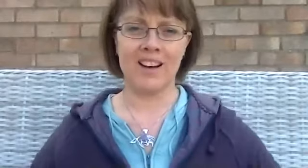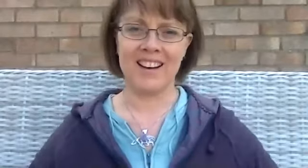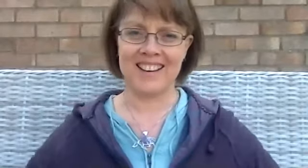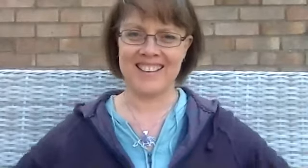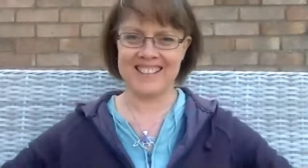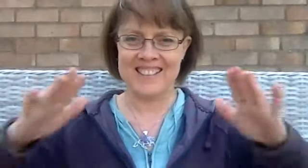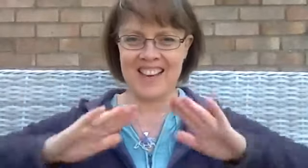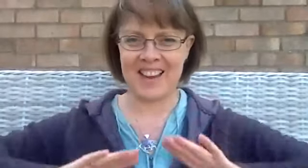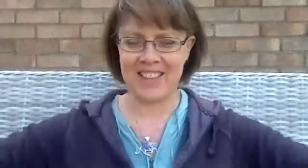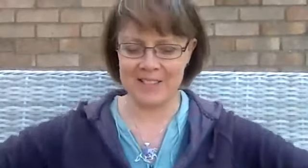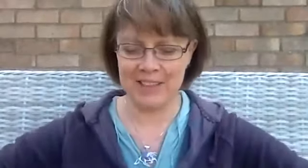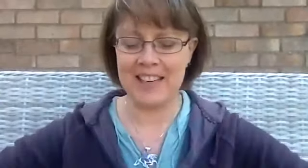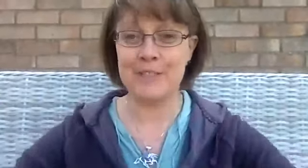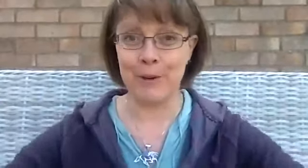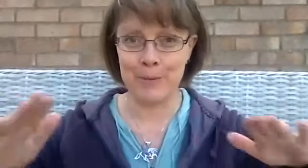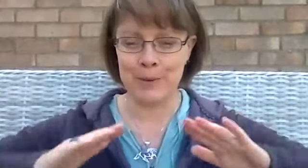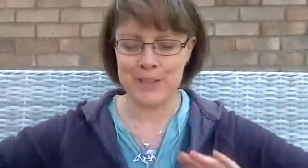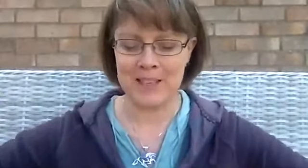and just allow that release from the body